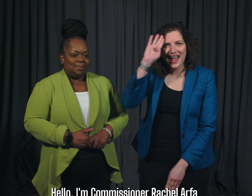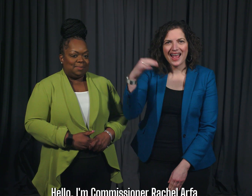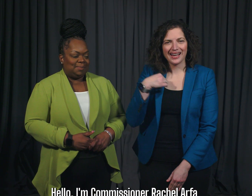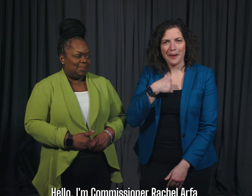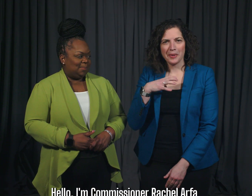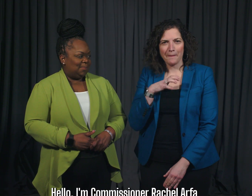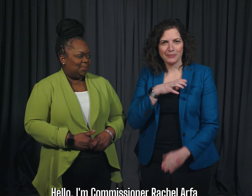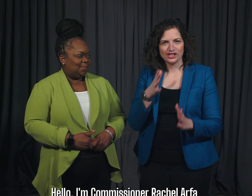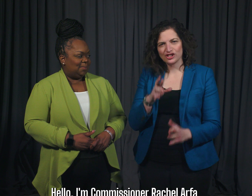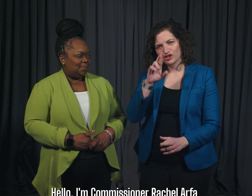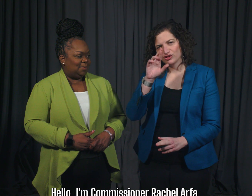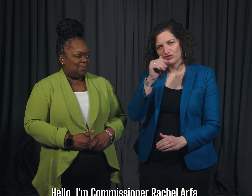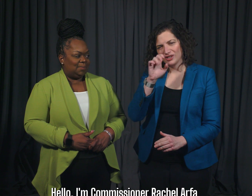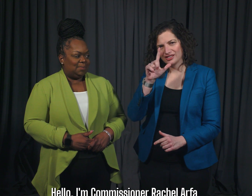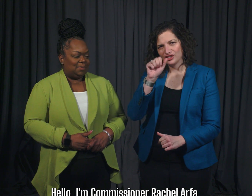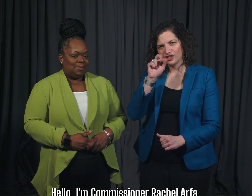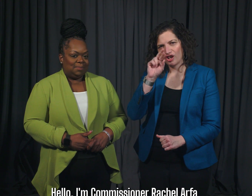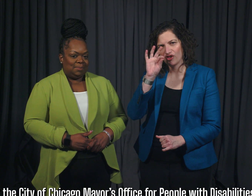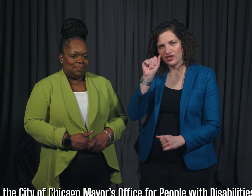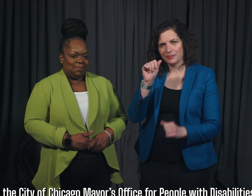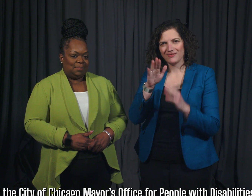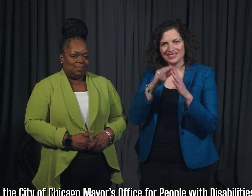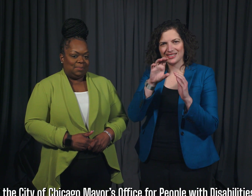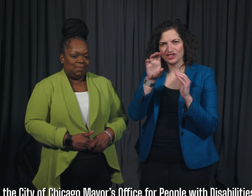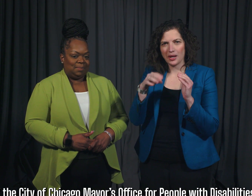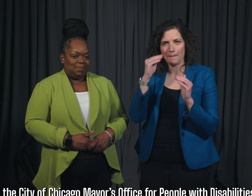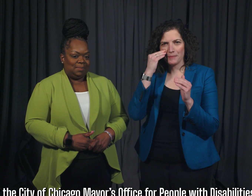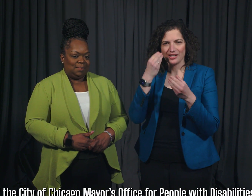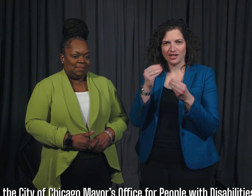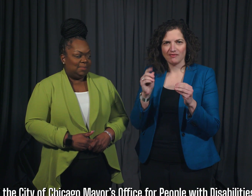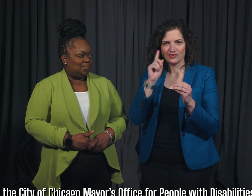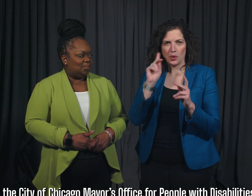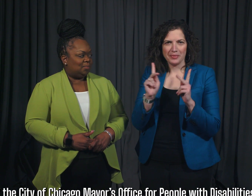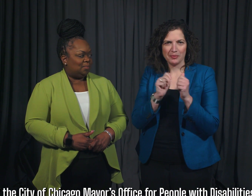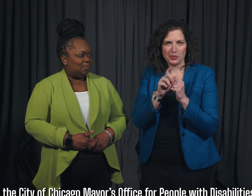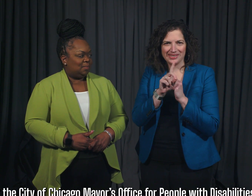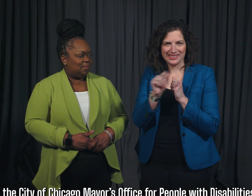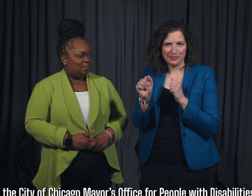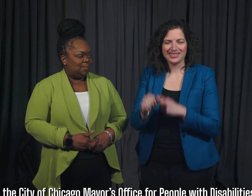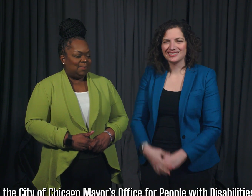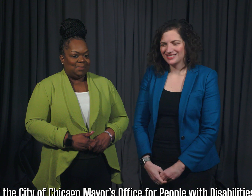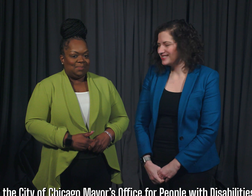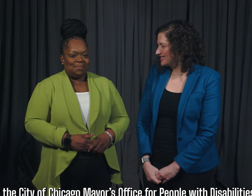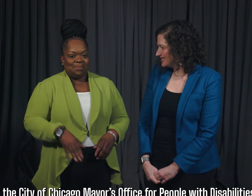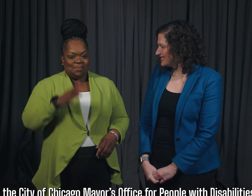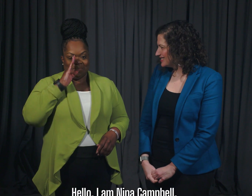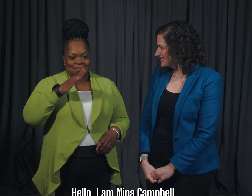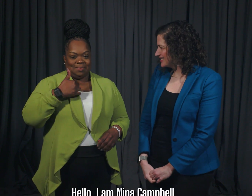Hello, I am Commissioner Rachel Arfa of the City of Chicago Mayor's Office for People with Disabilities. Hello,